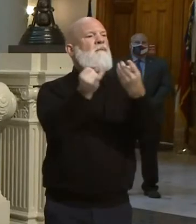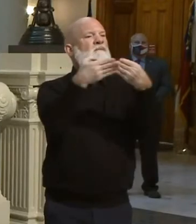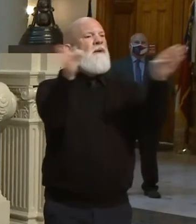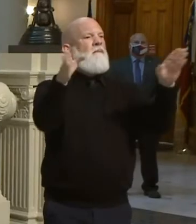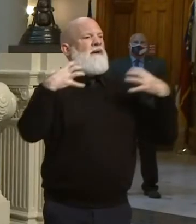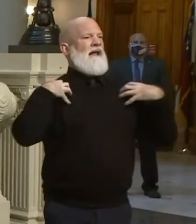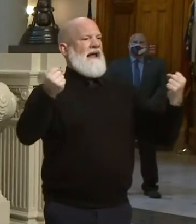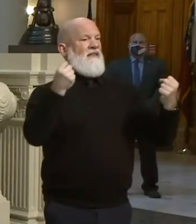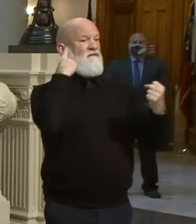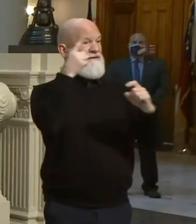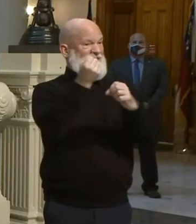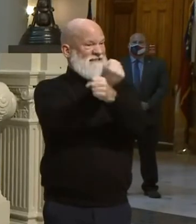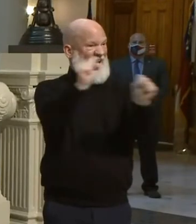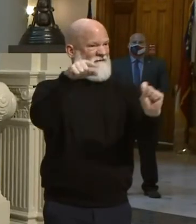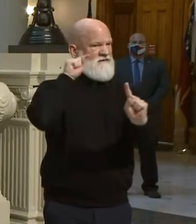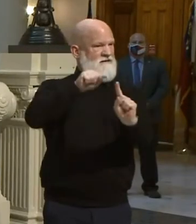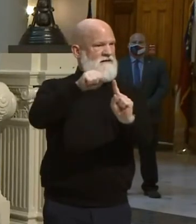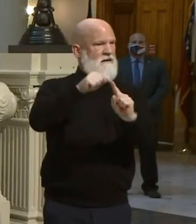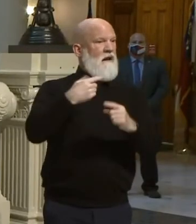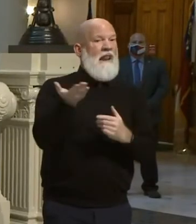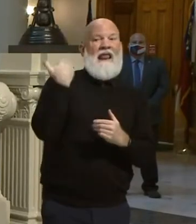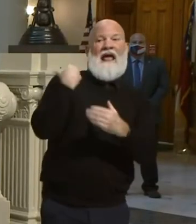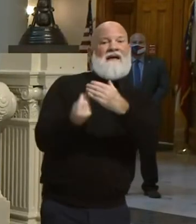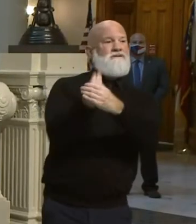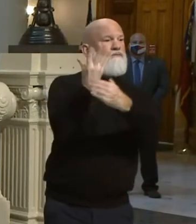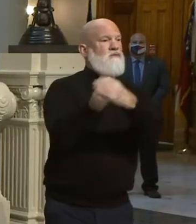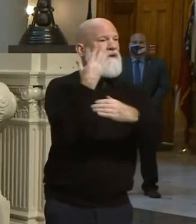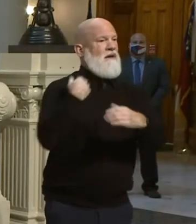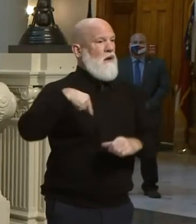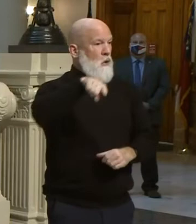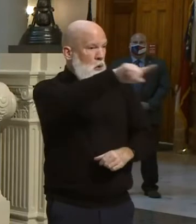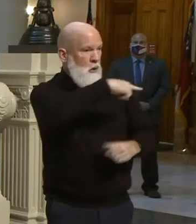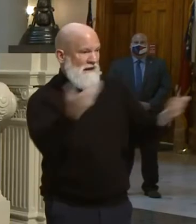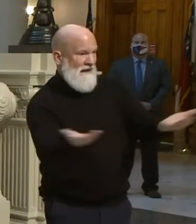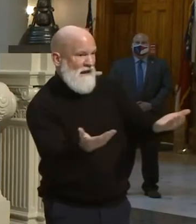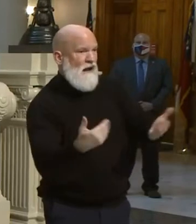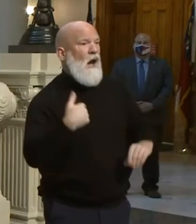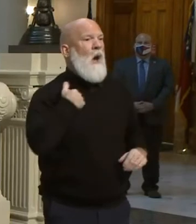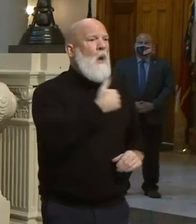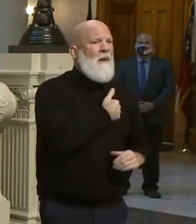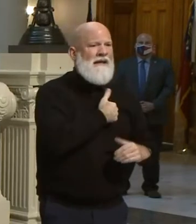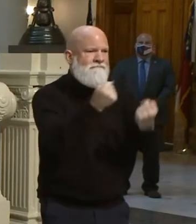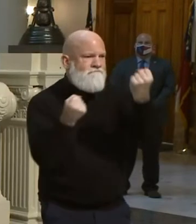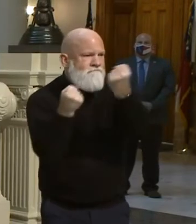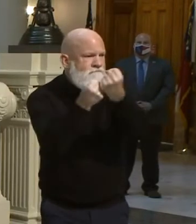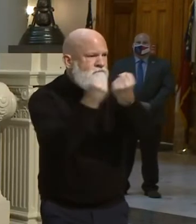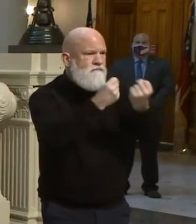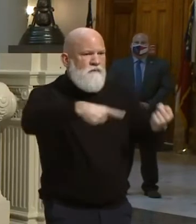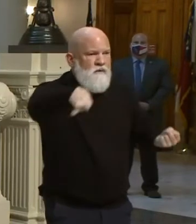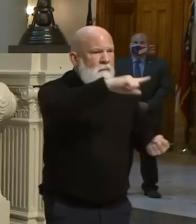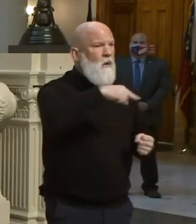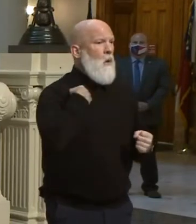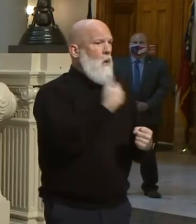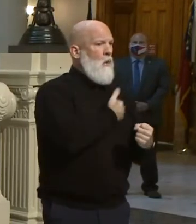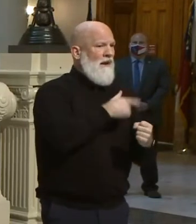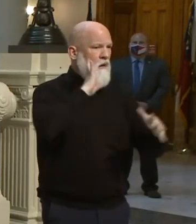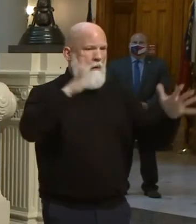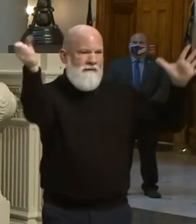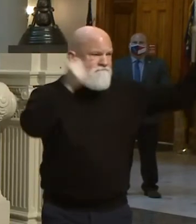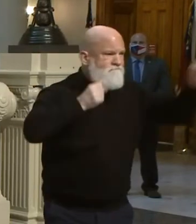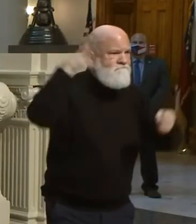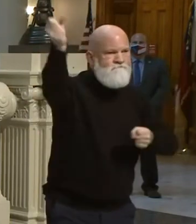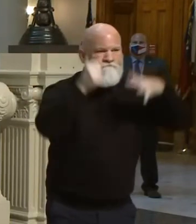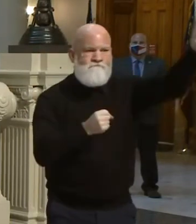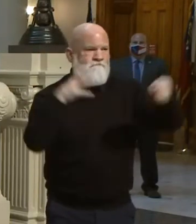the spring. And you are what your results say you are. We, through them, we're augmenting them to set the conditions for